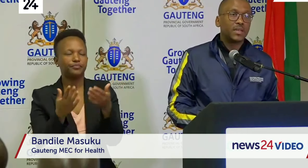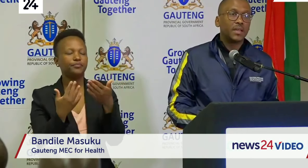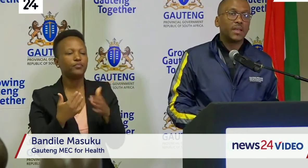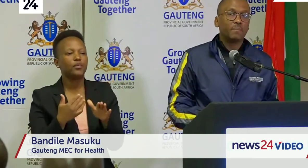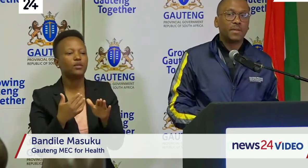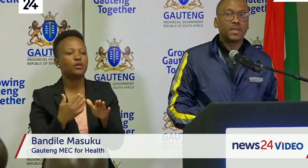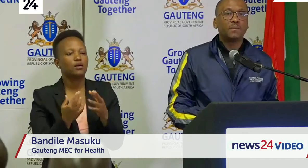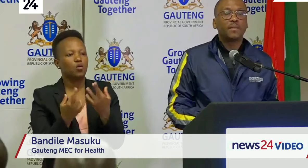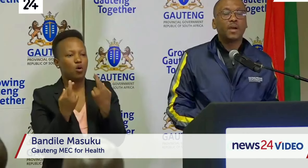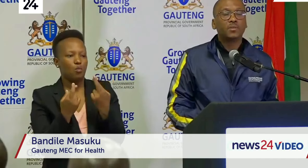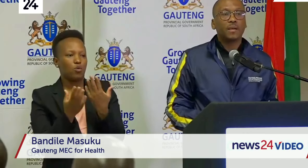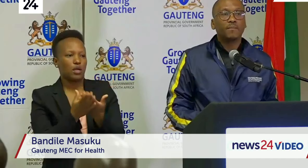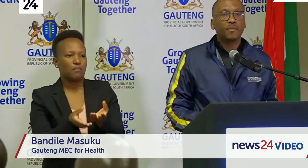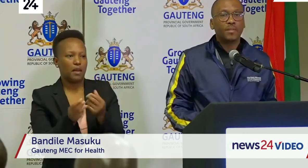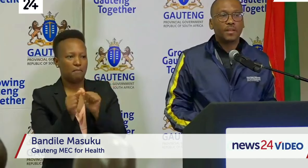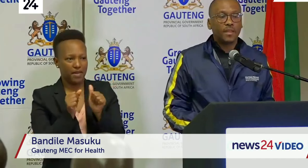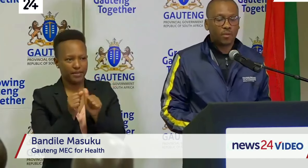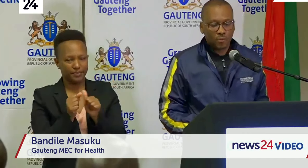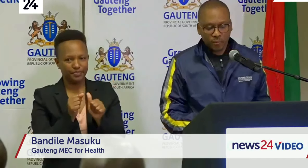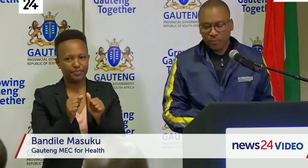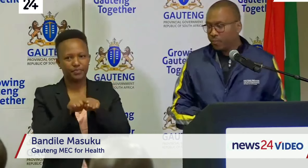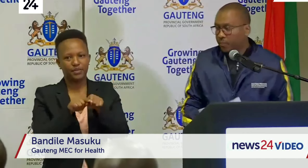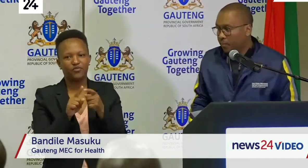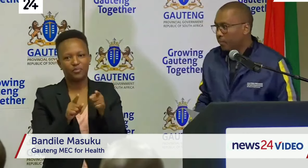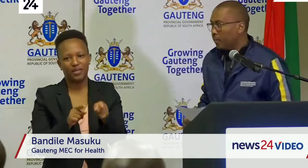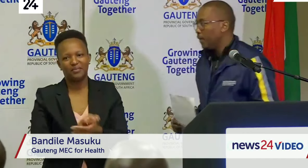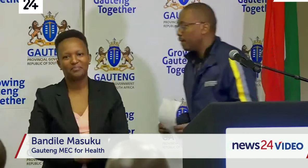get a better outcome from that thank you